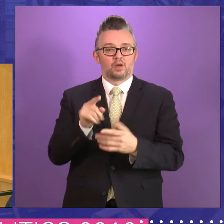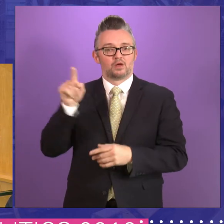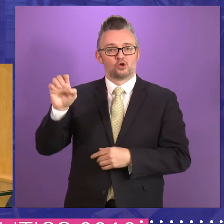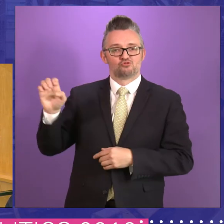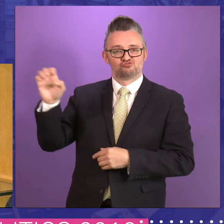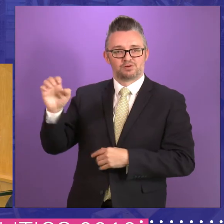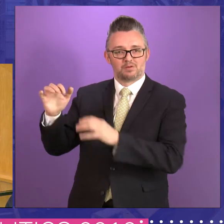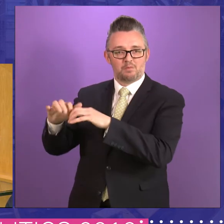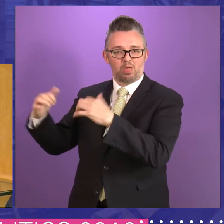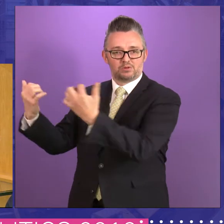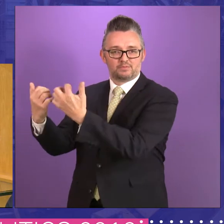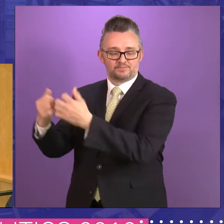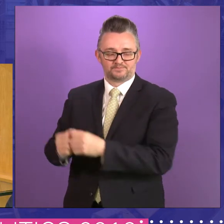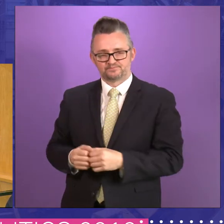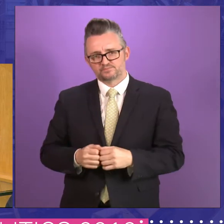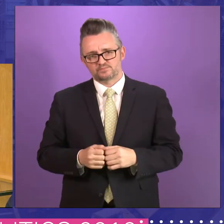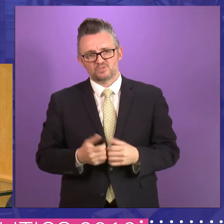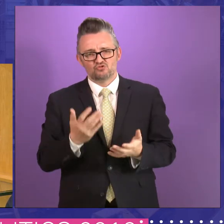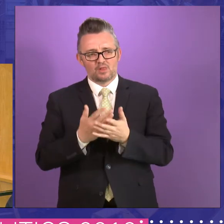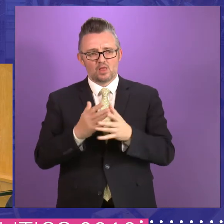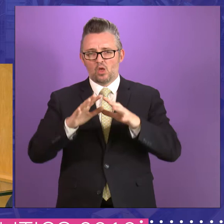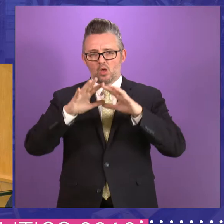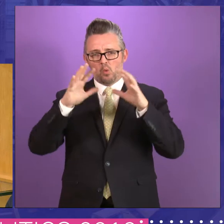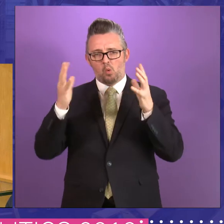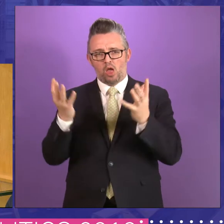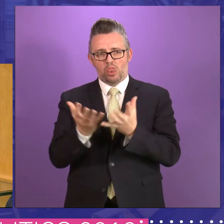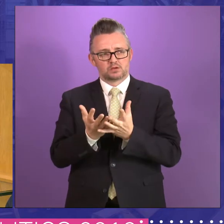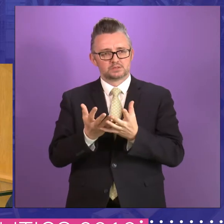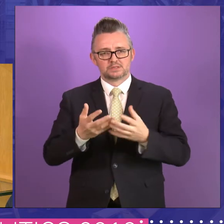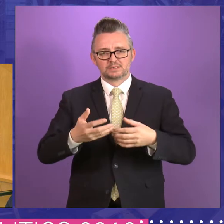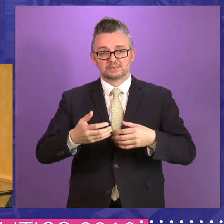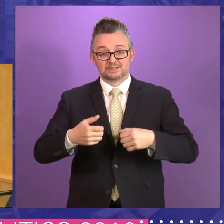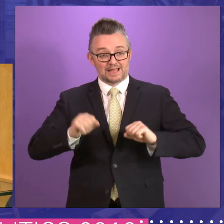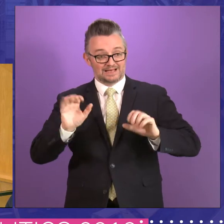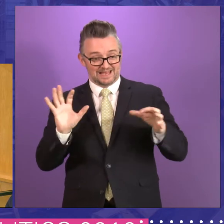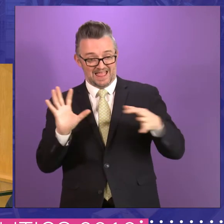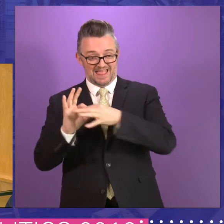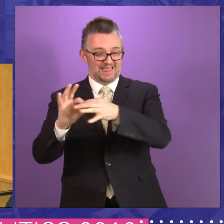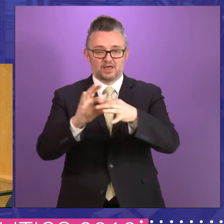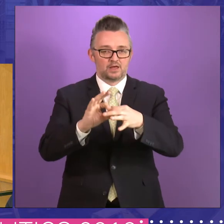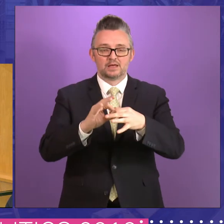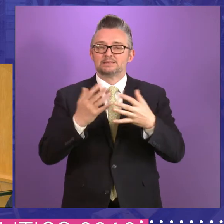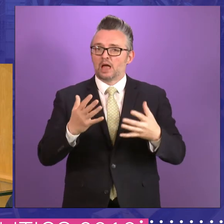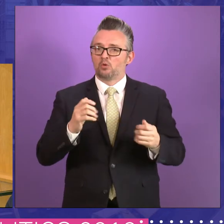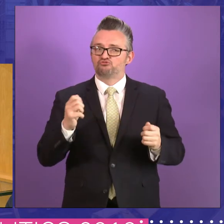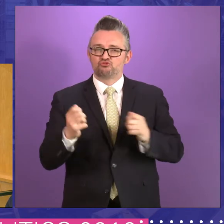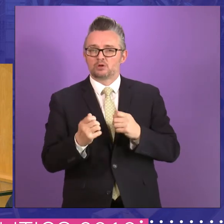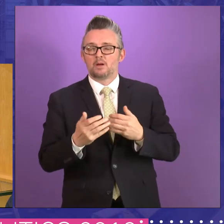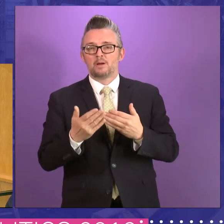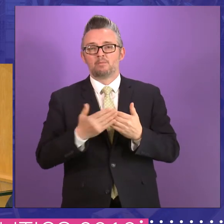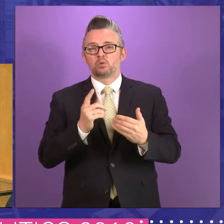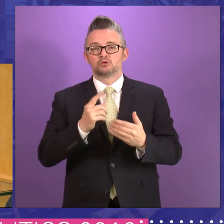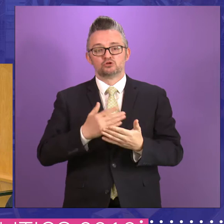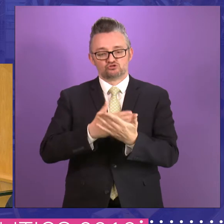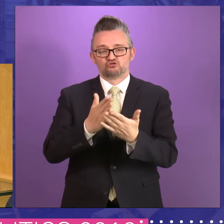Parliament. So it's that whole, sort of worldwide pulling back from actually, it's actually about sharing power, sharing sovereignty is the right